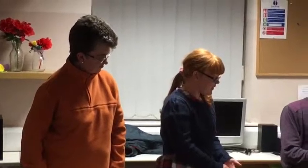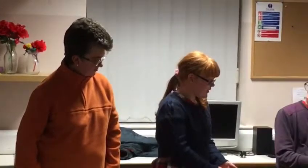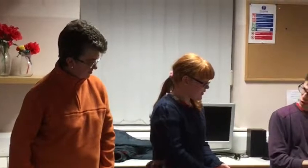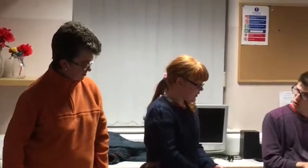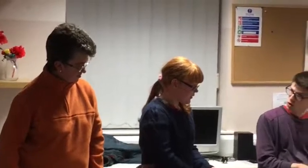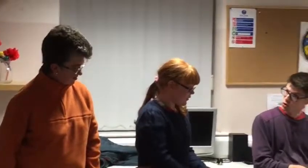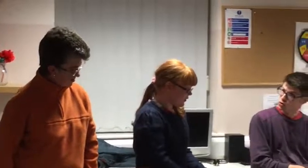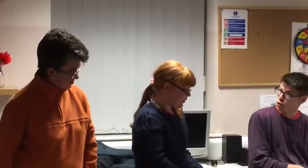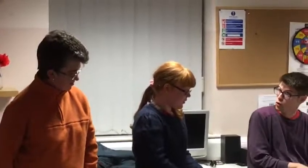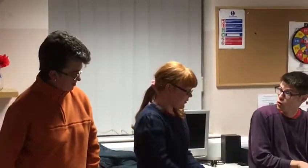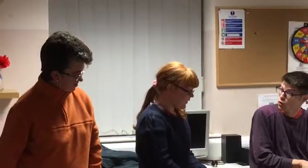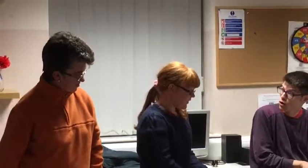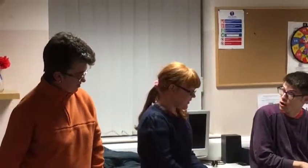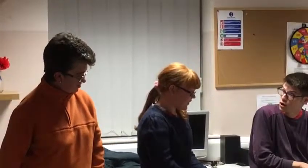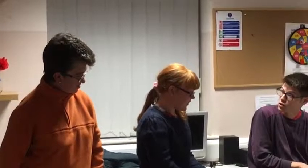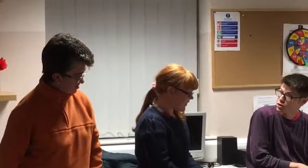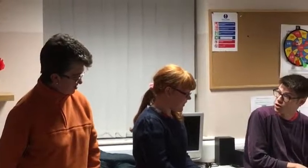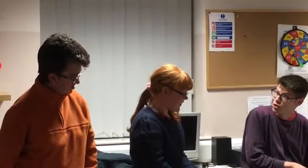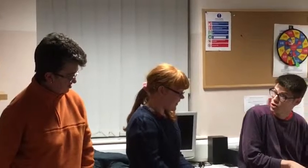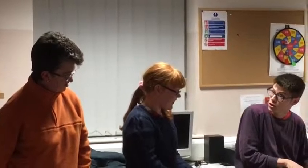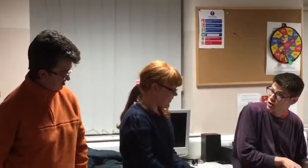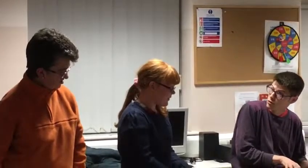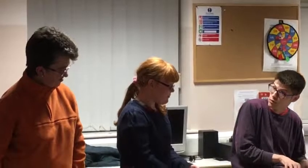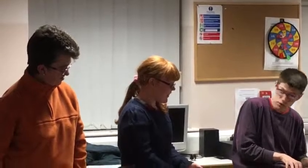So I know I know